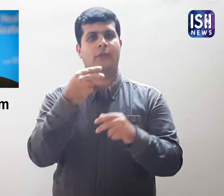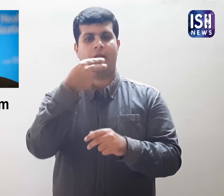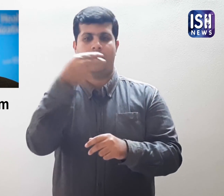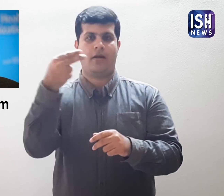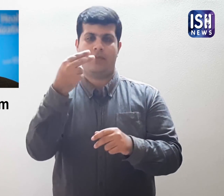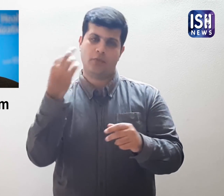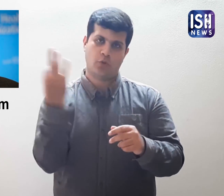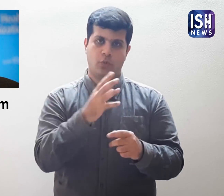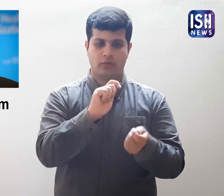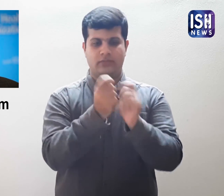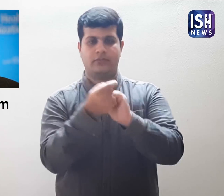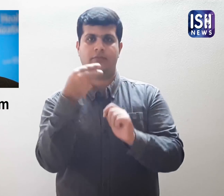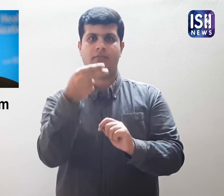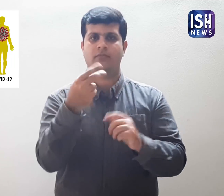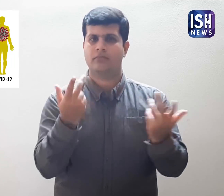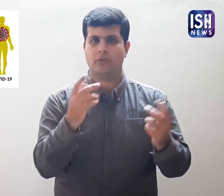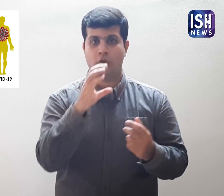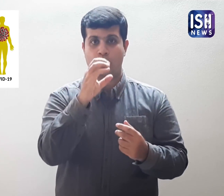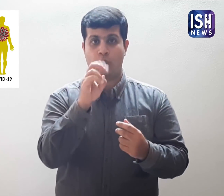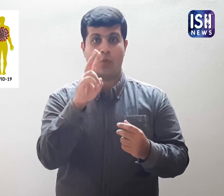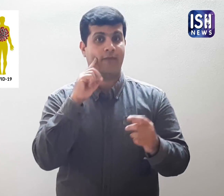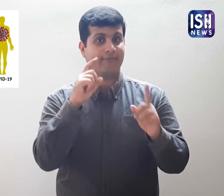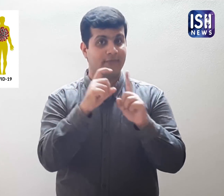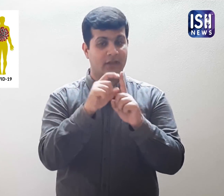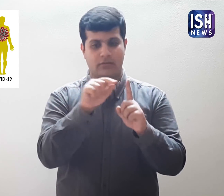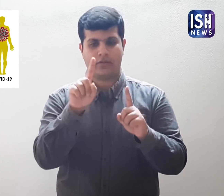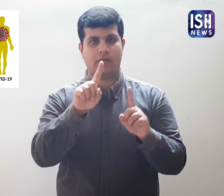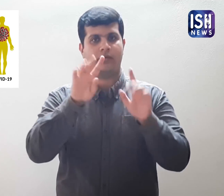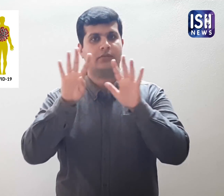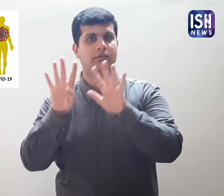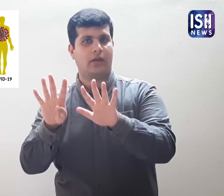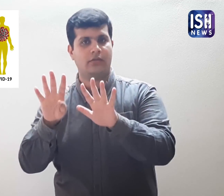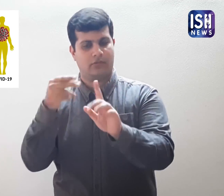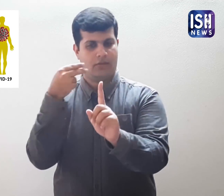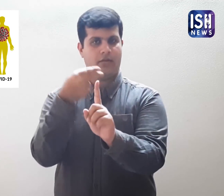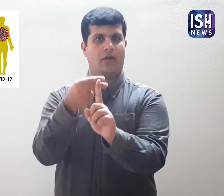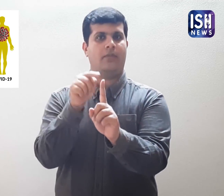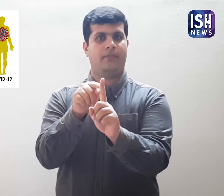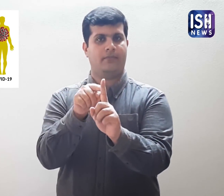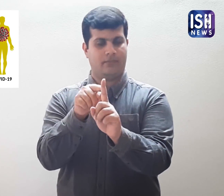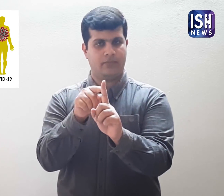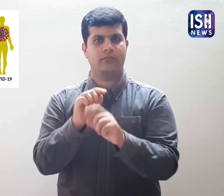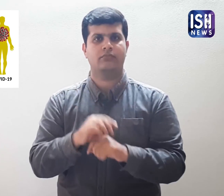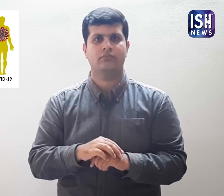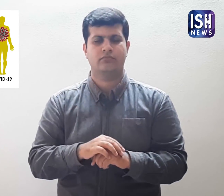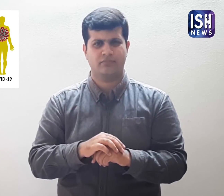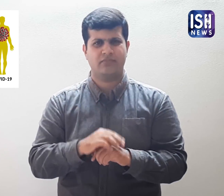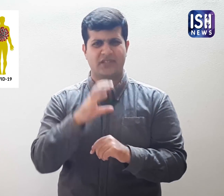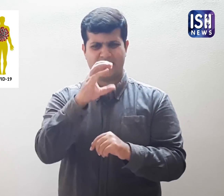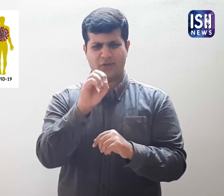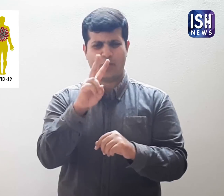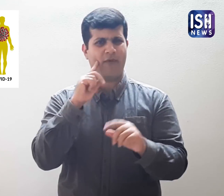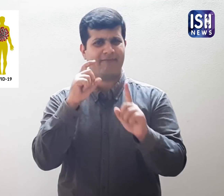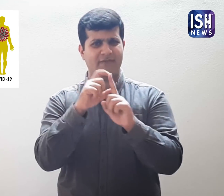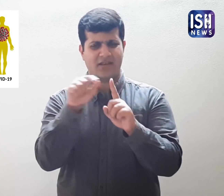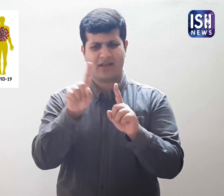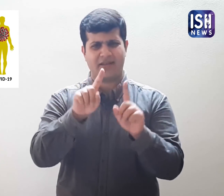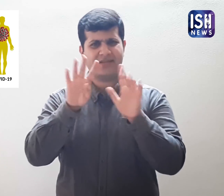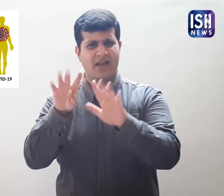the new name of this disease, COVID-19. He said that